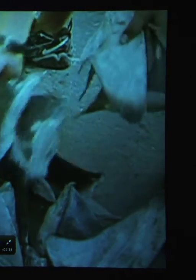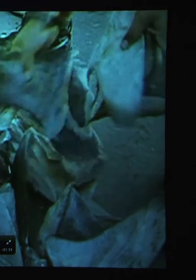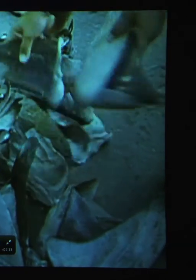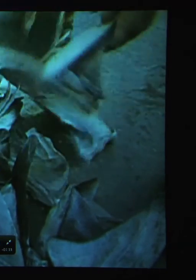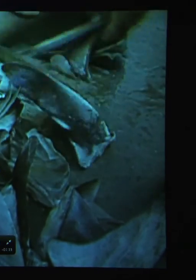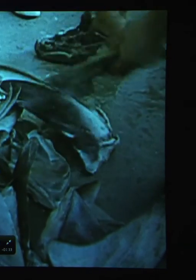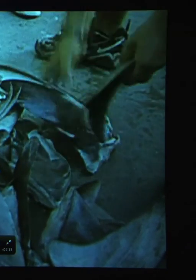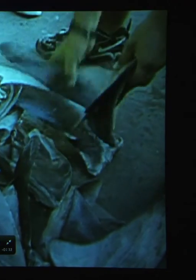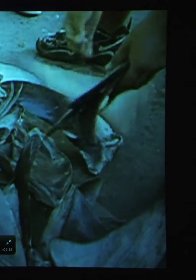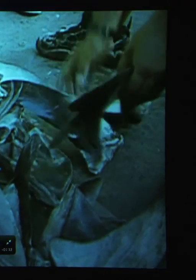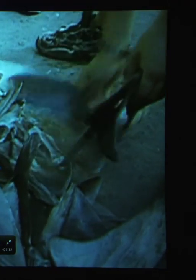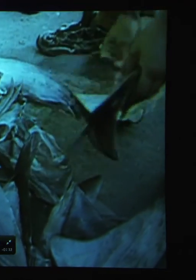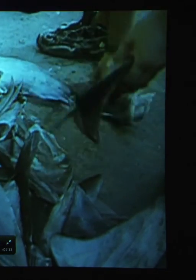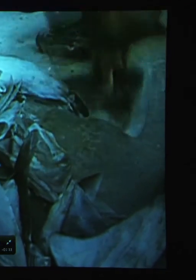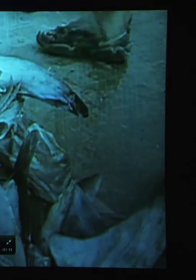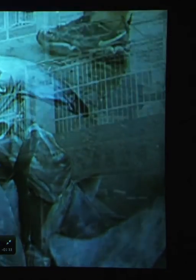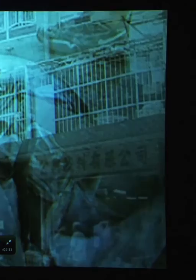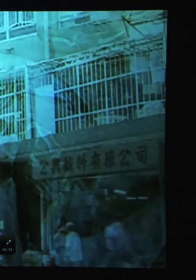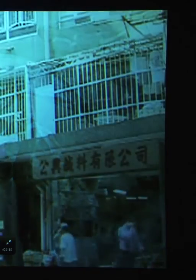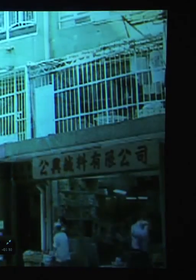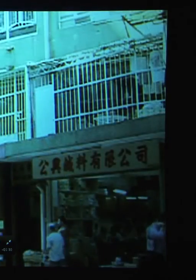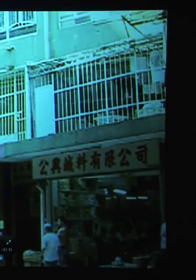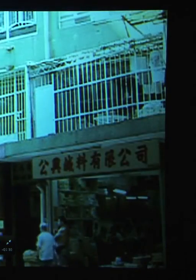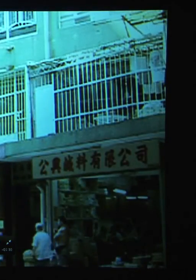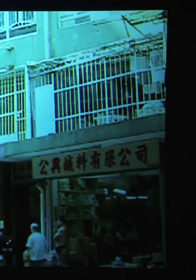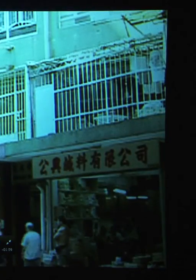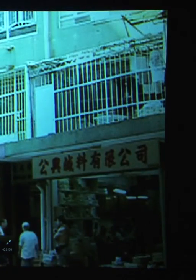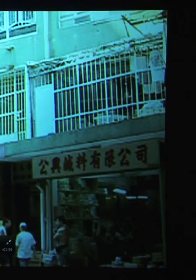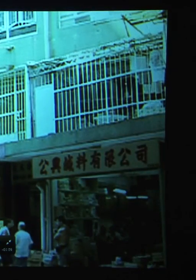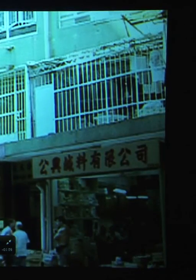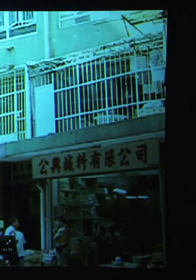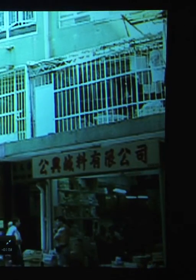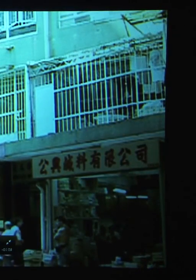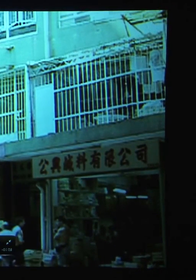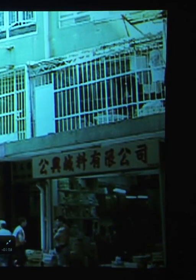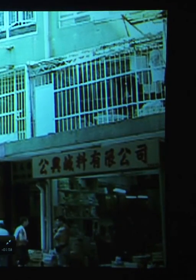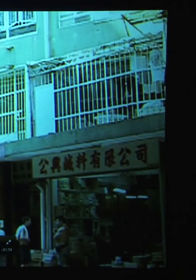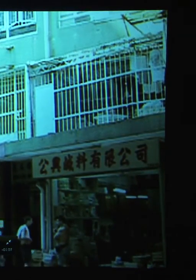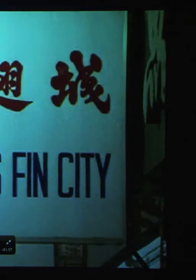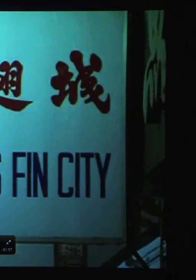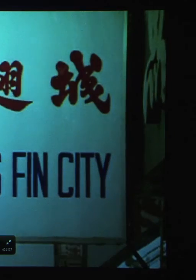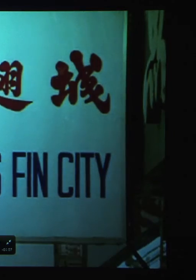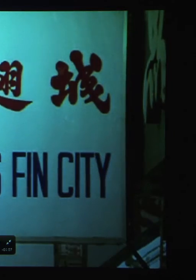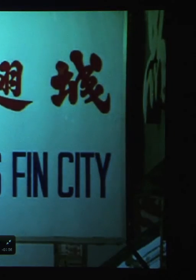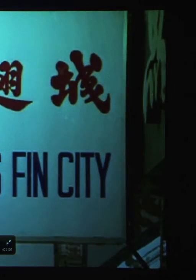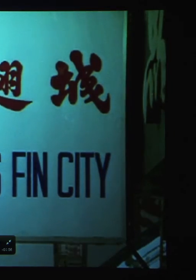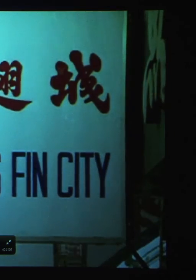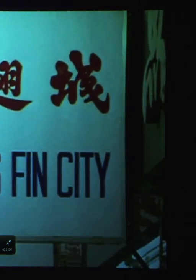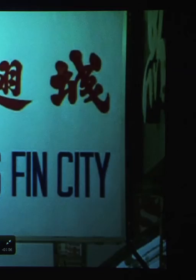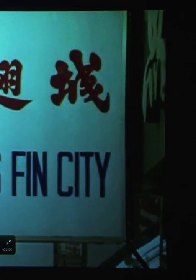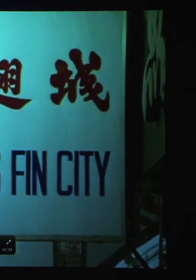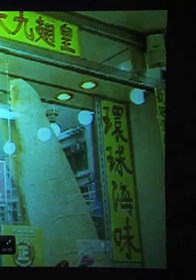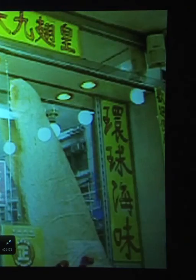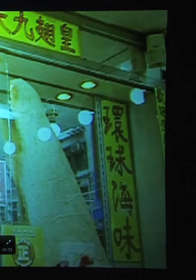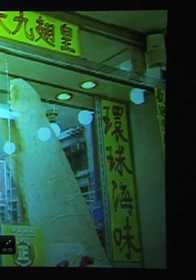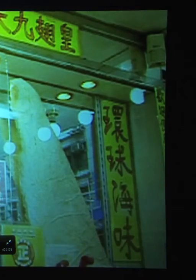There are many other shark products that we consume or use. Many are on display here. Most are products that purport to have medicinal or